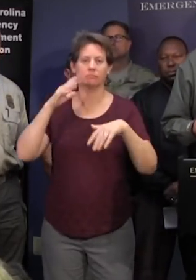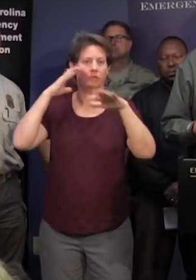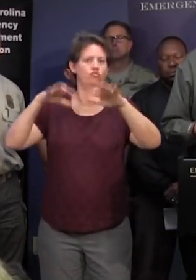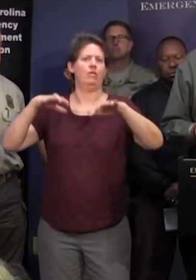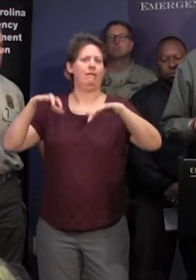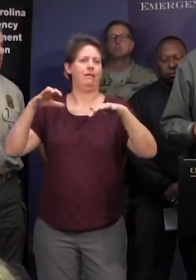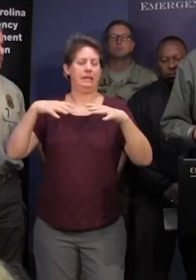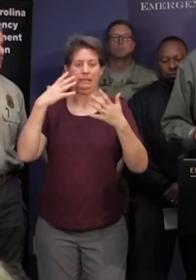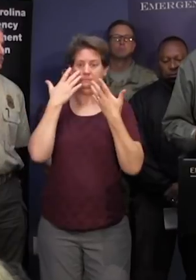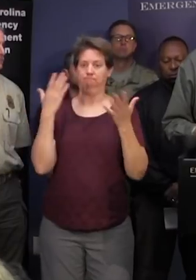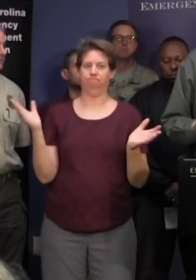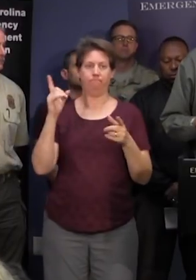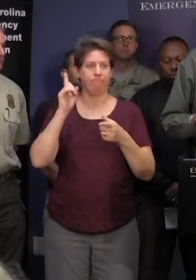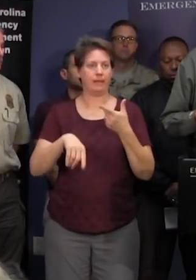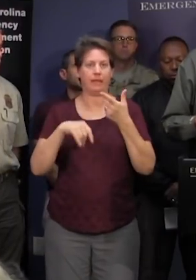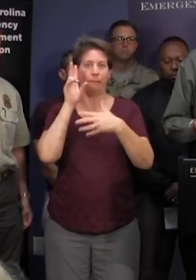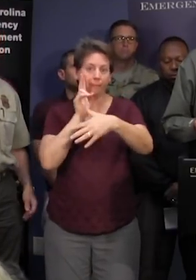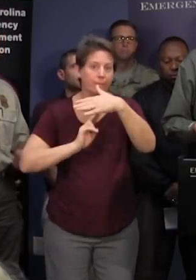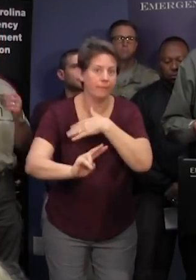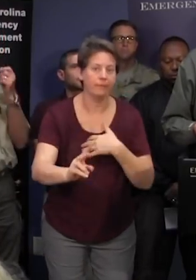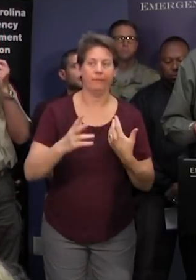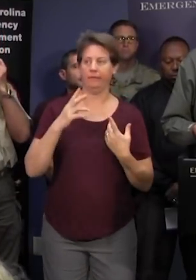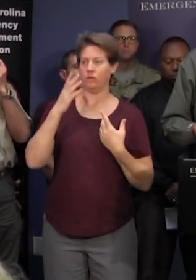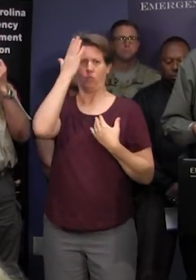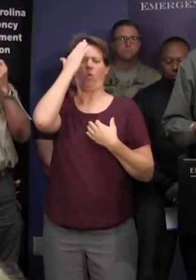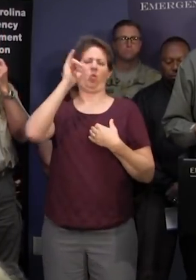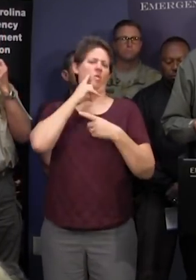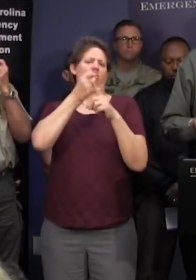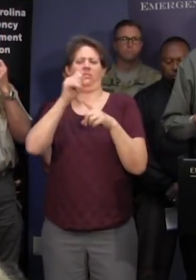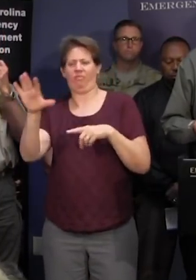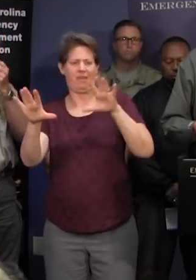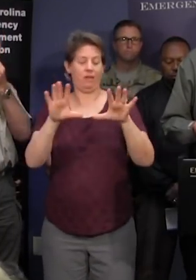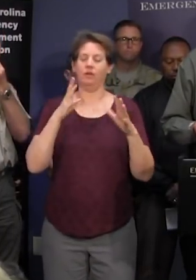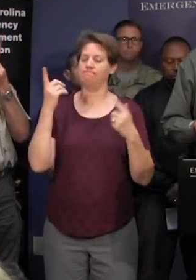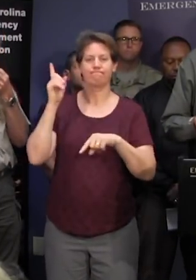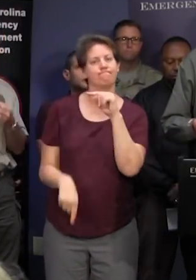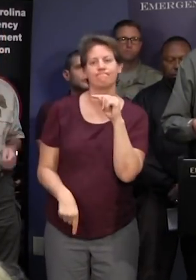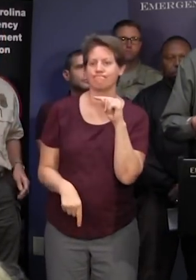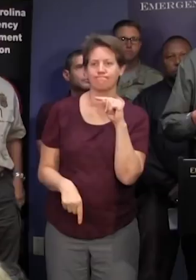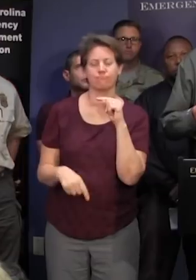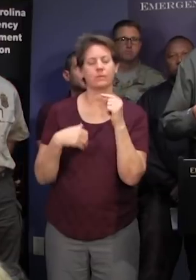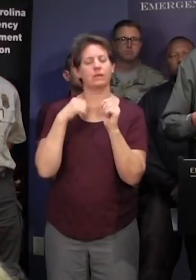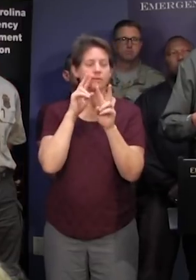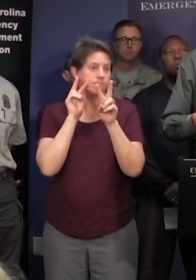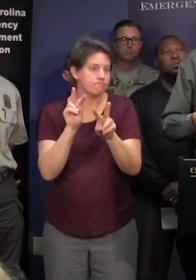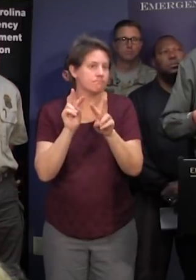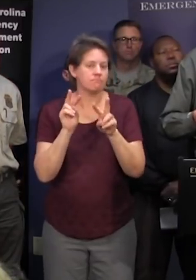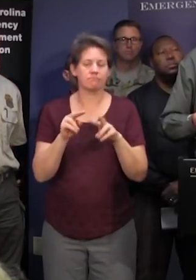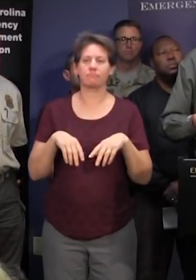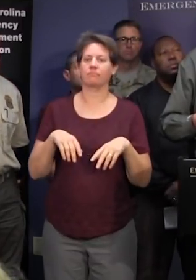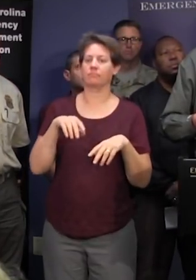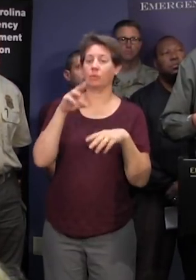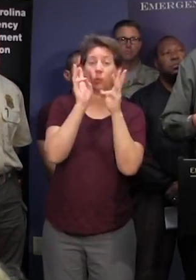unpredictable you can't model it you can't determine where it's going to be so we would ask everyone to stay tuned watch your